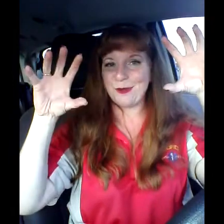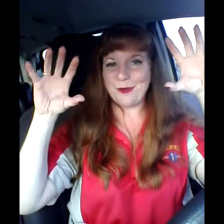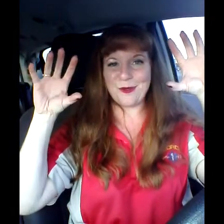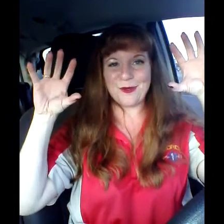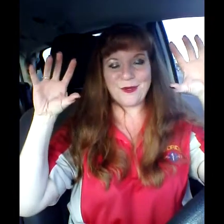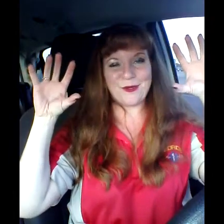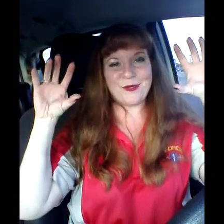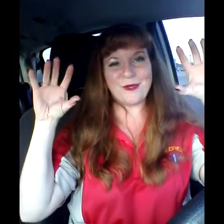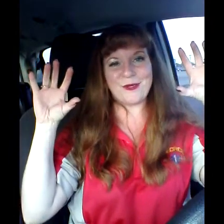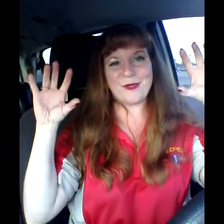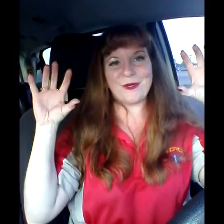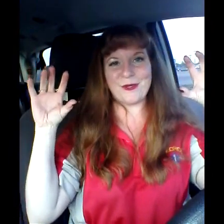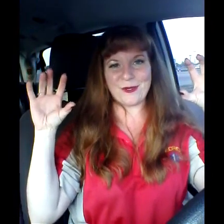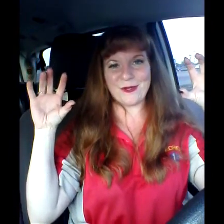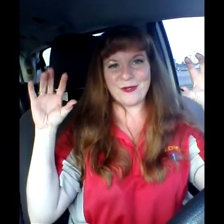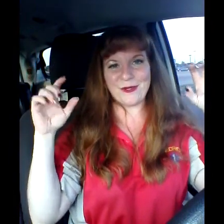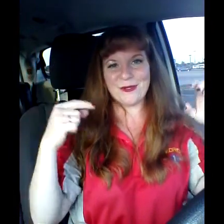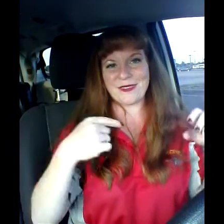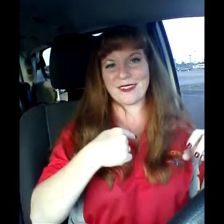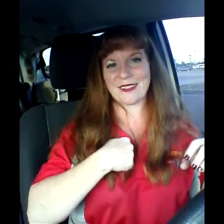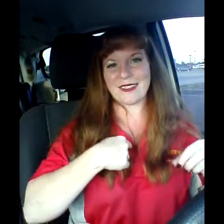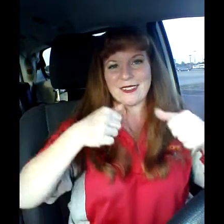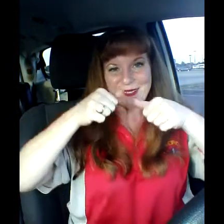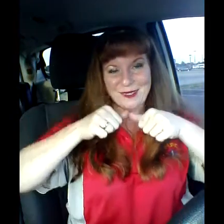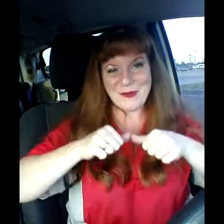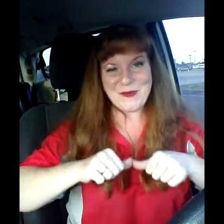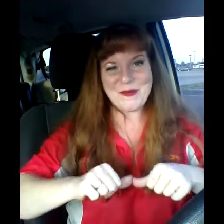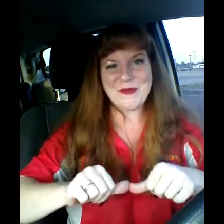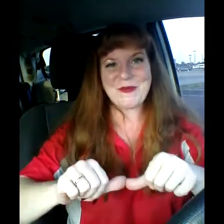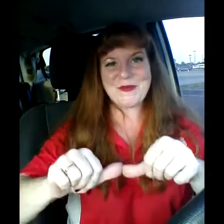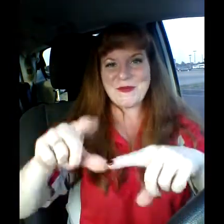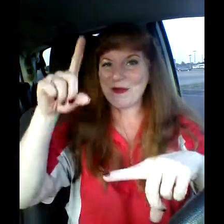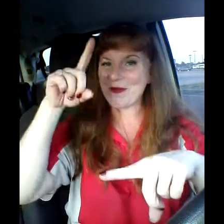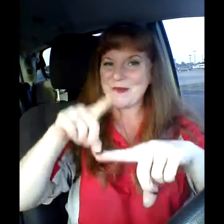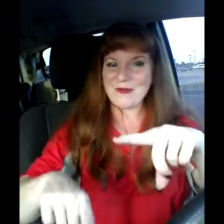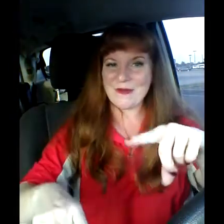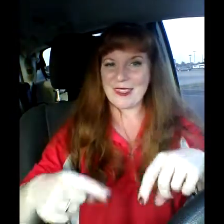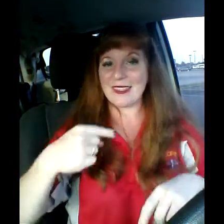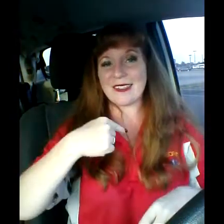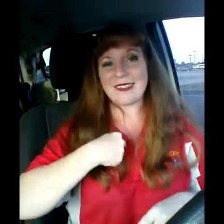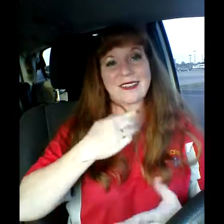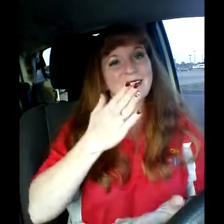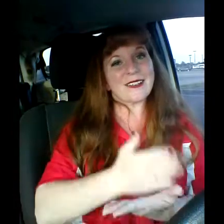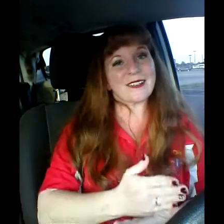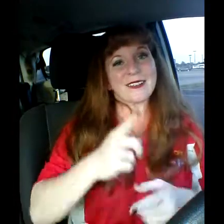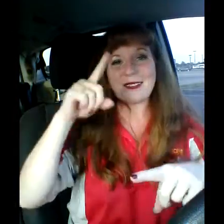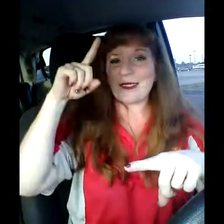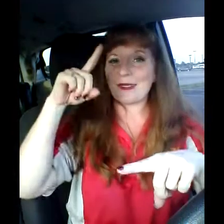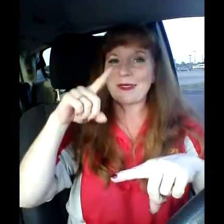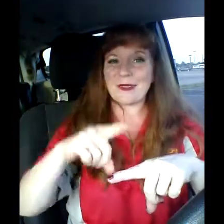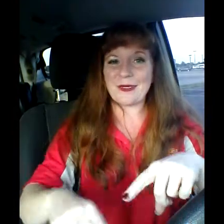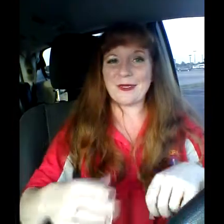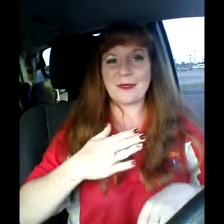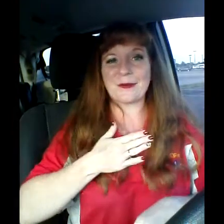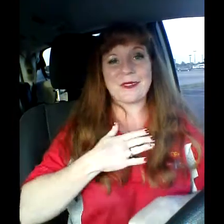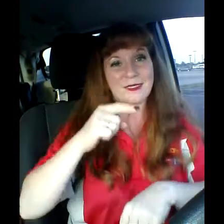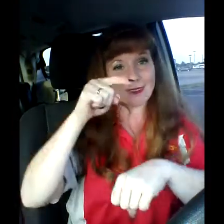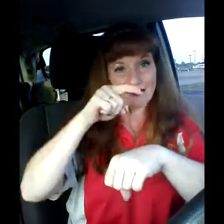in a hand. I can't keep up, and I can't back down, I've